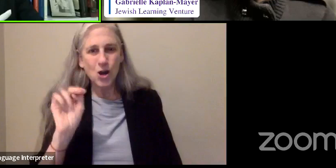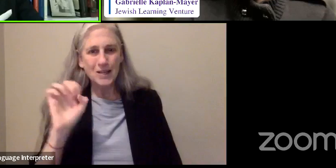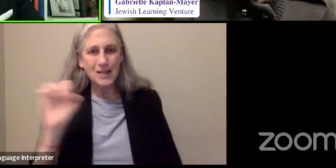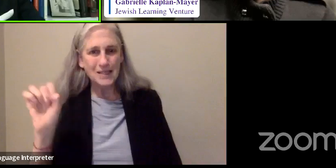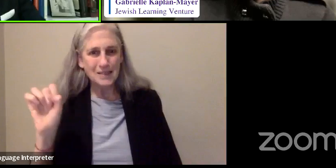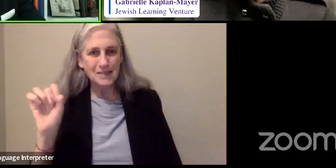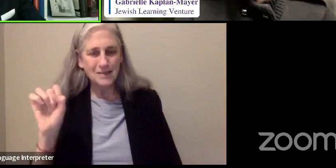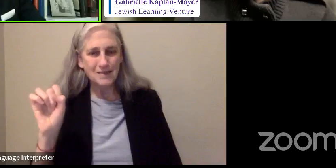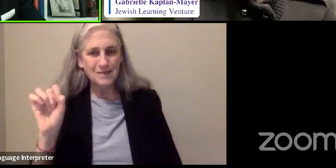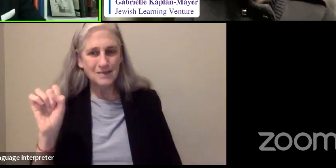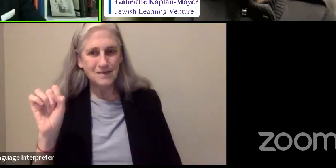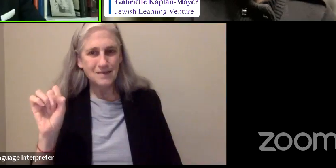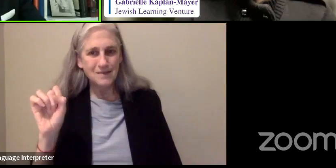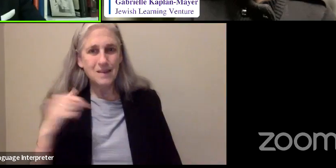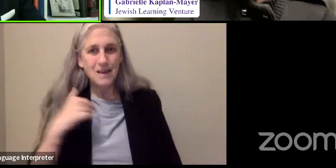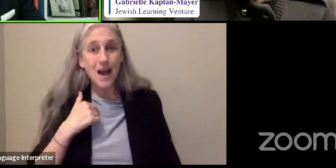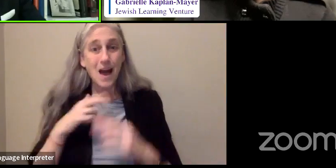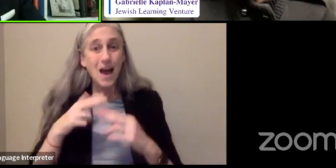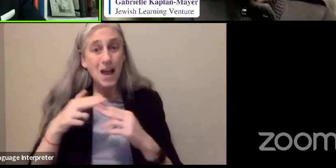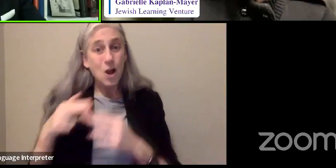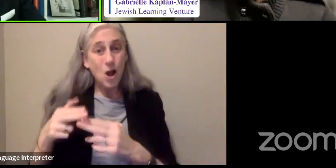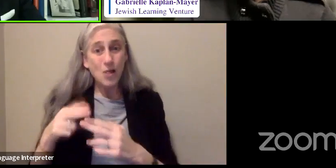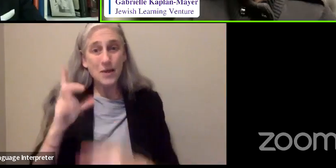And that's what I've called him ever since.